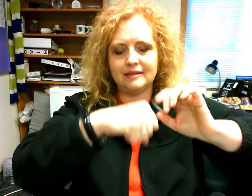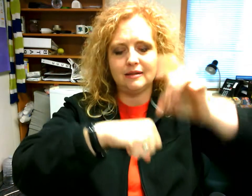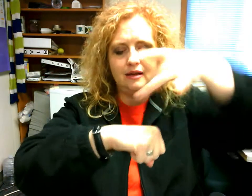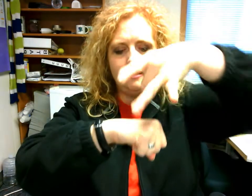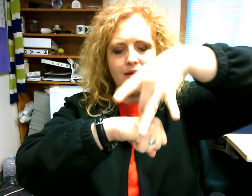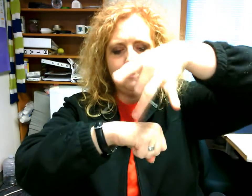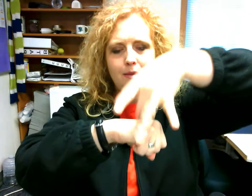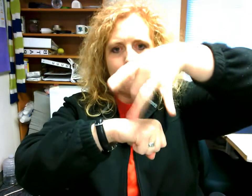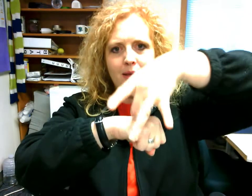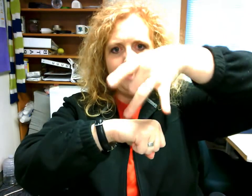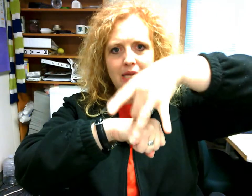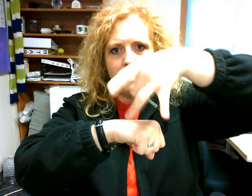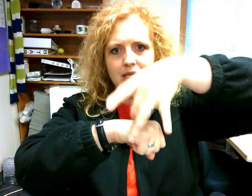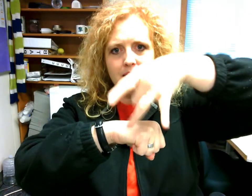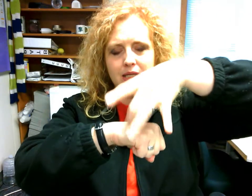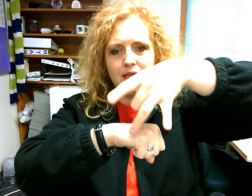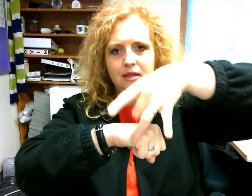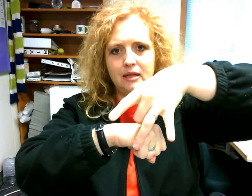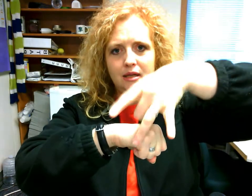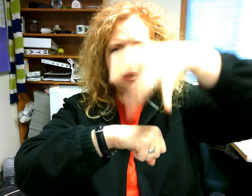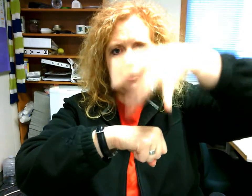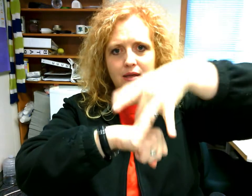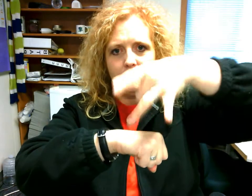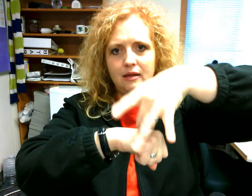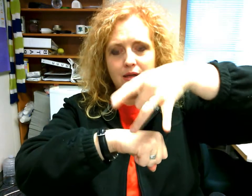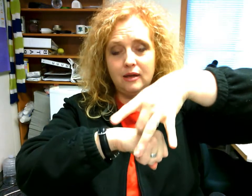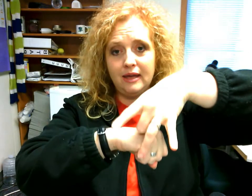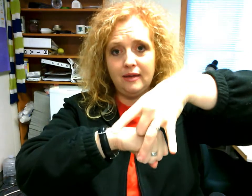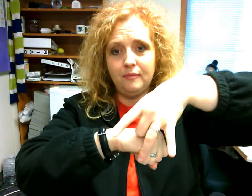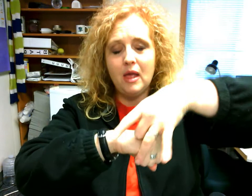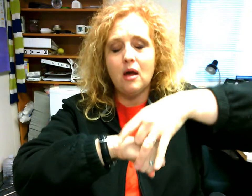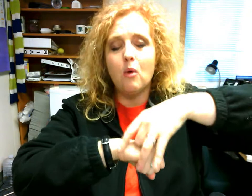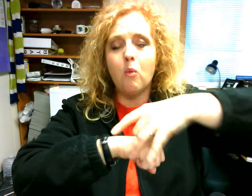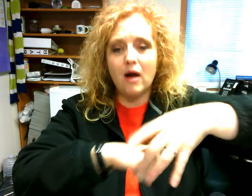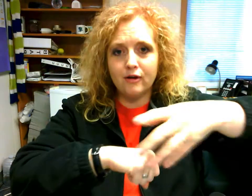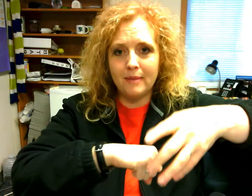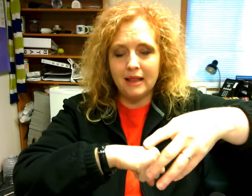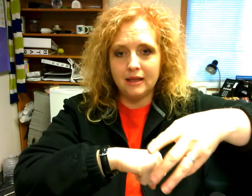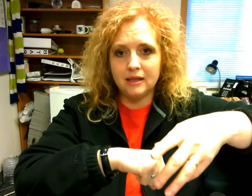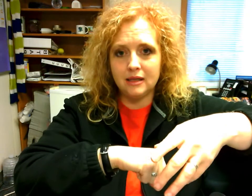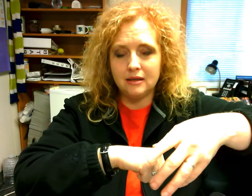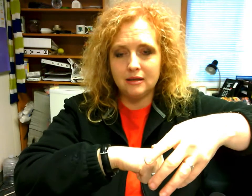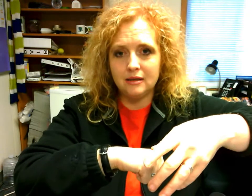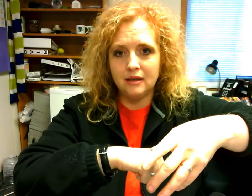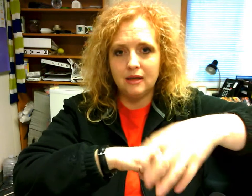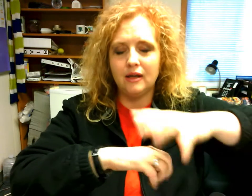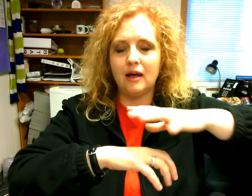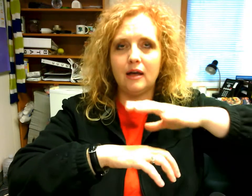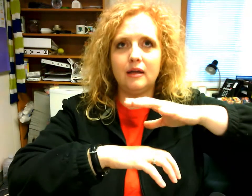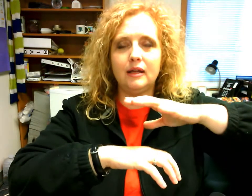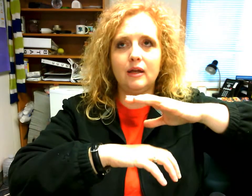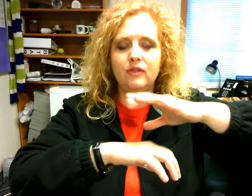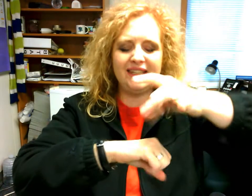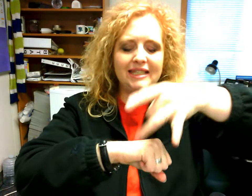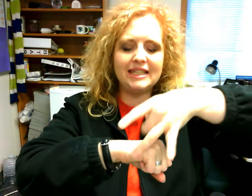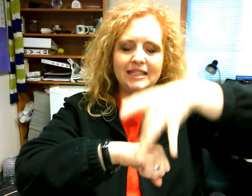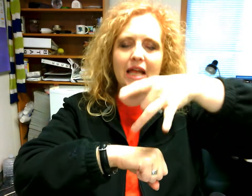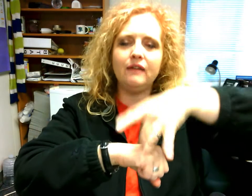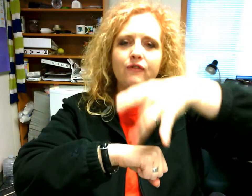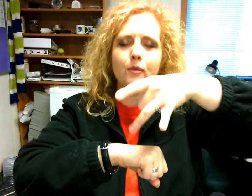pumpkin okay watermelon uh this is the sign for